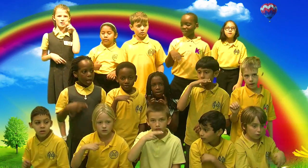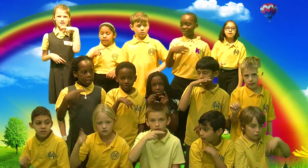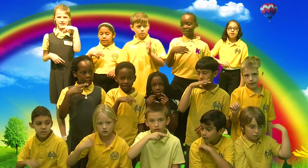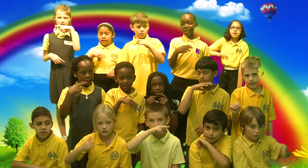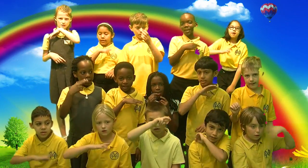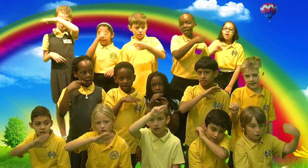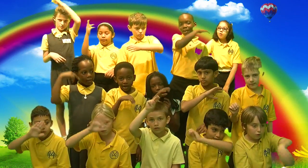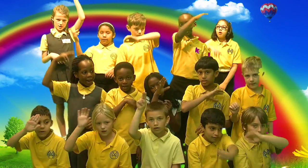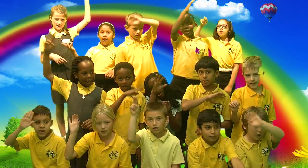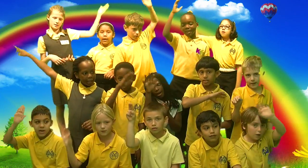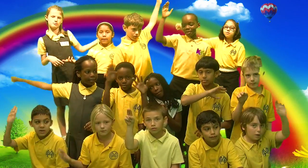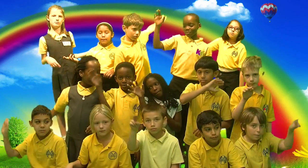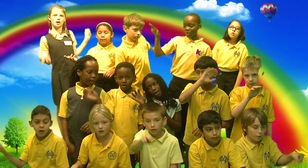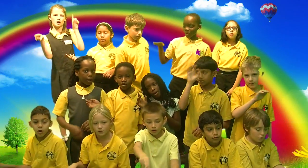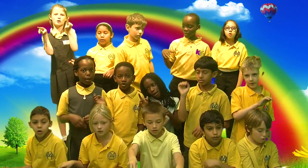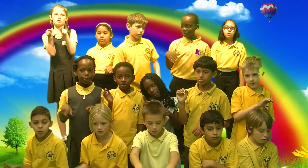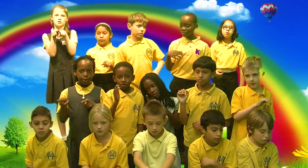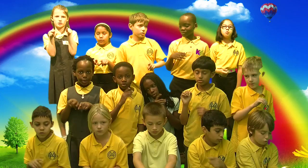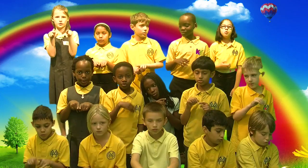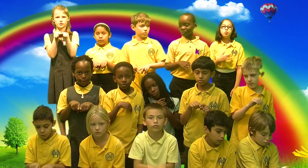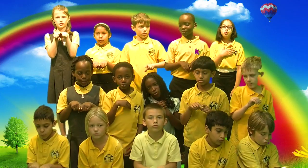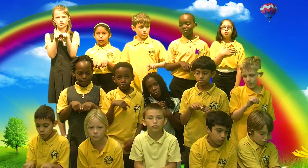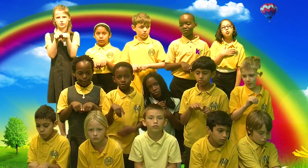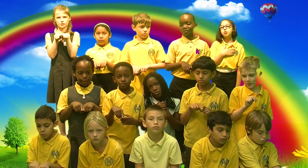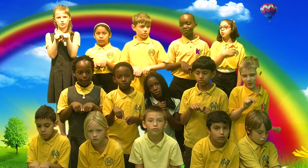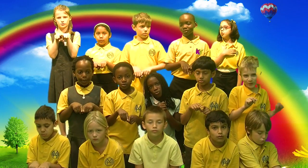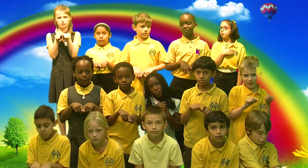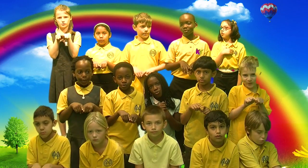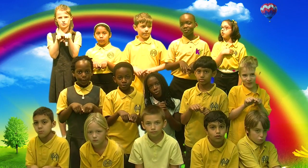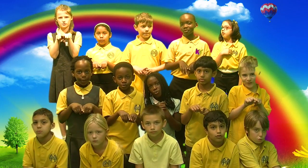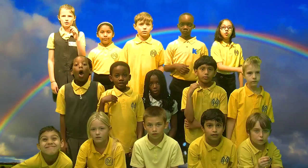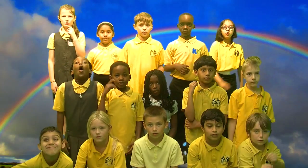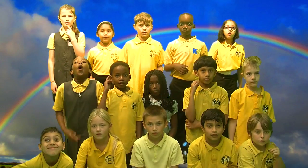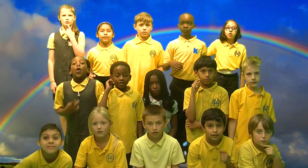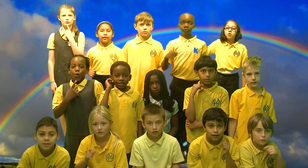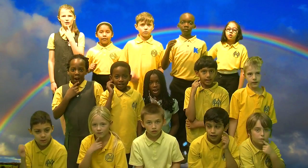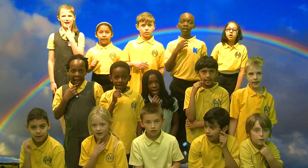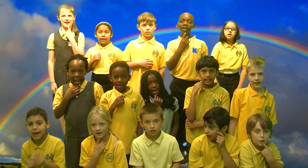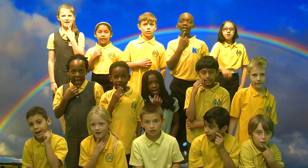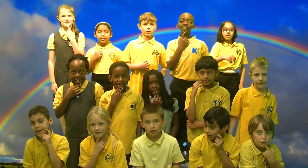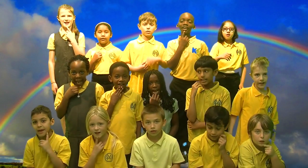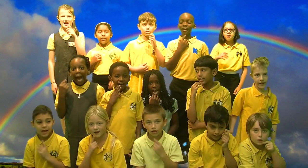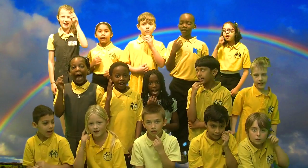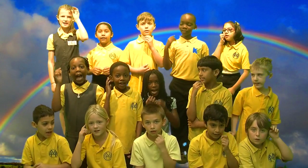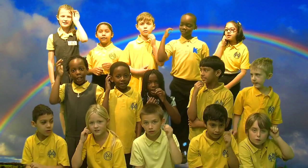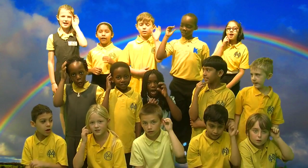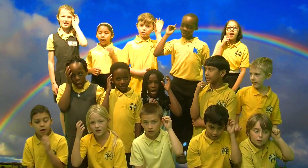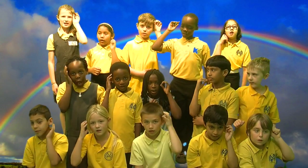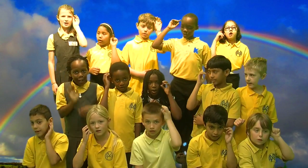sing a rainbow tune. Red and yellow